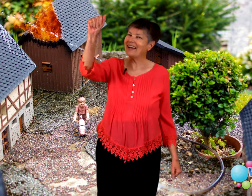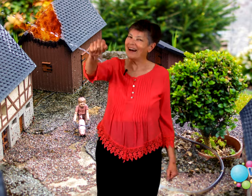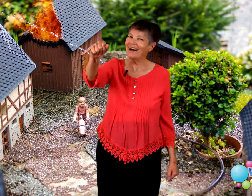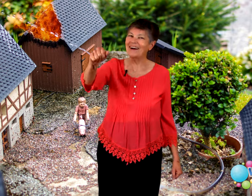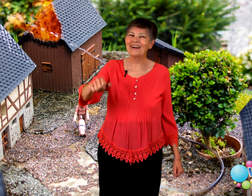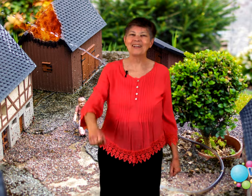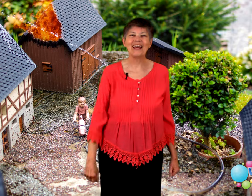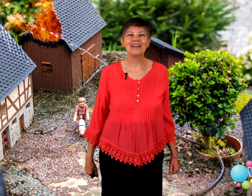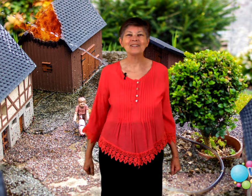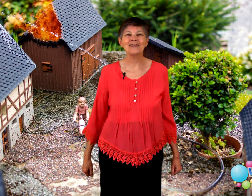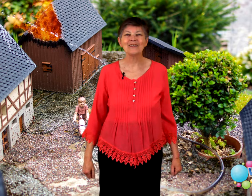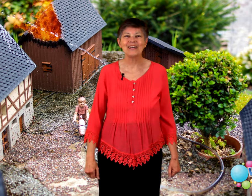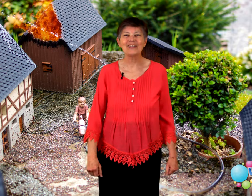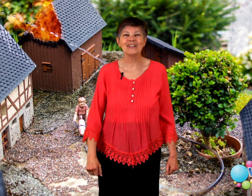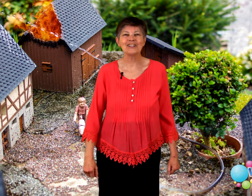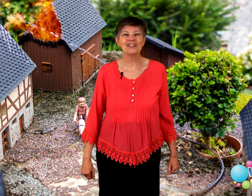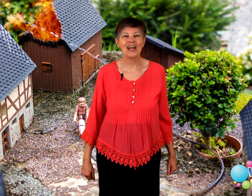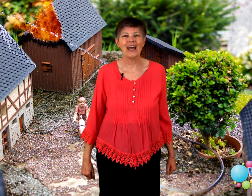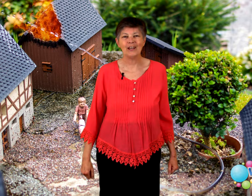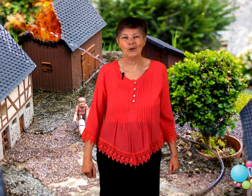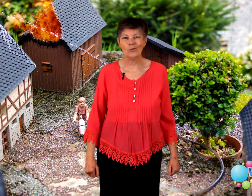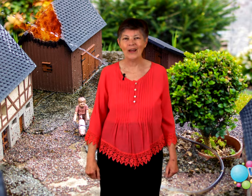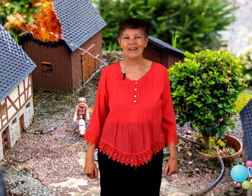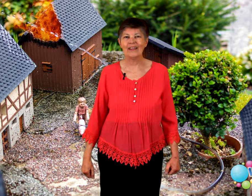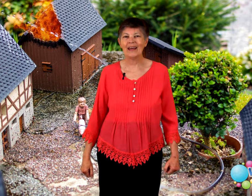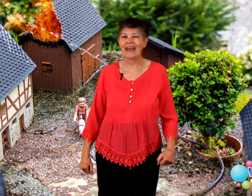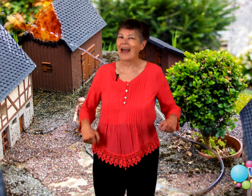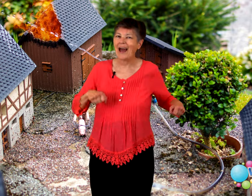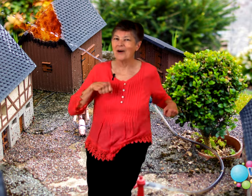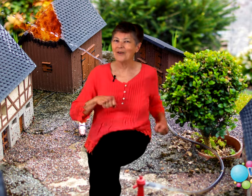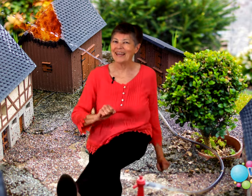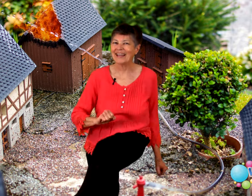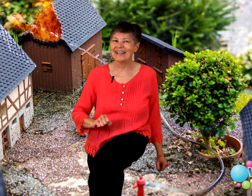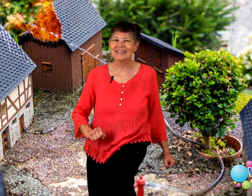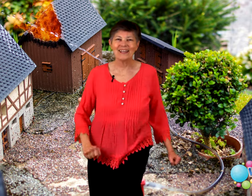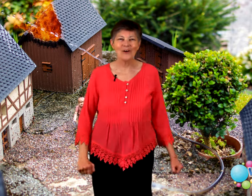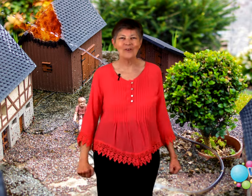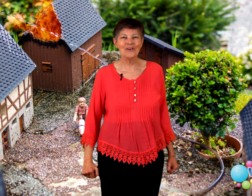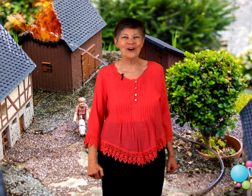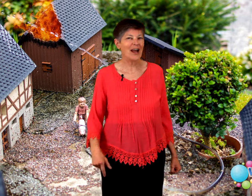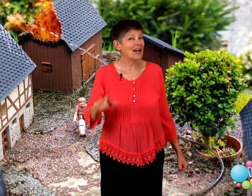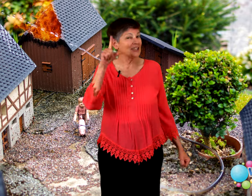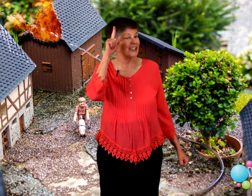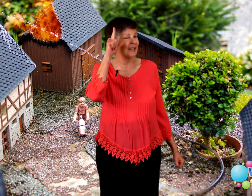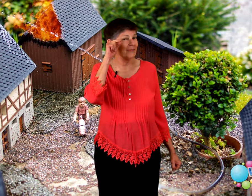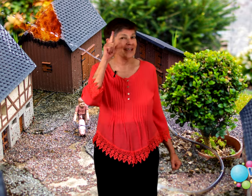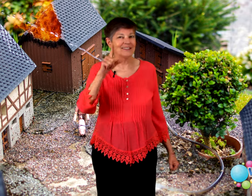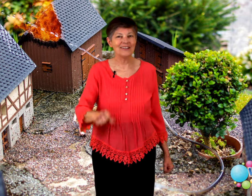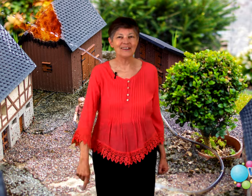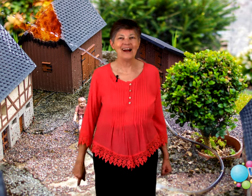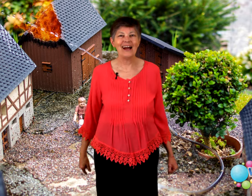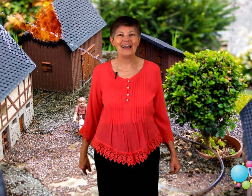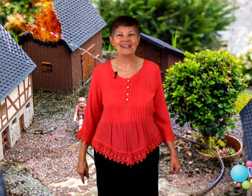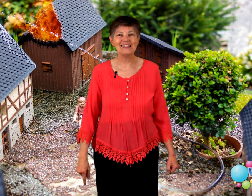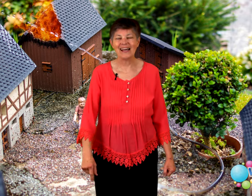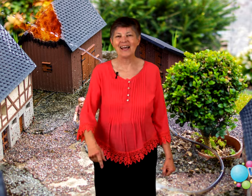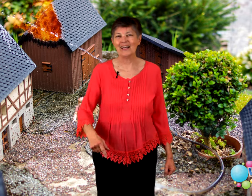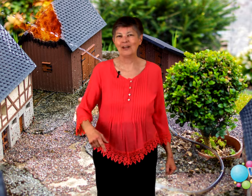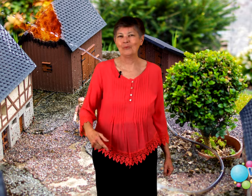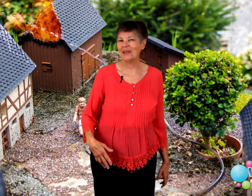hung a lantern in the shed. And when the cow kicked over, she winked her eye and said, It'll